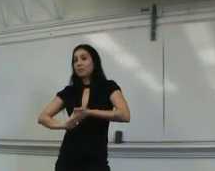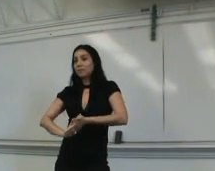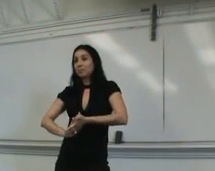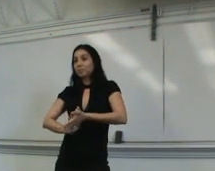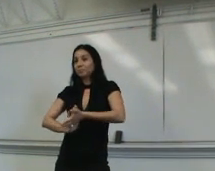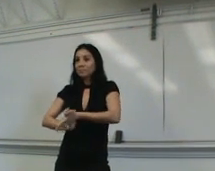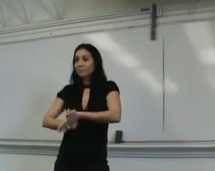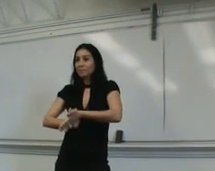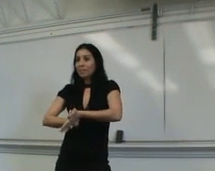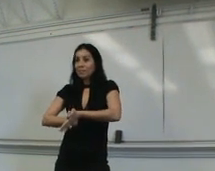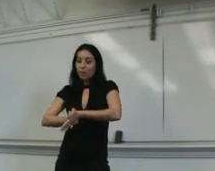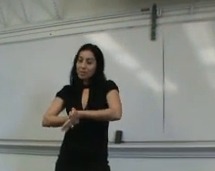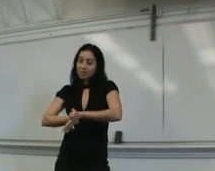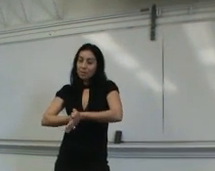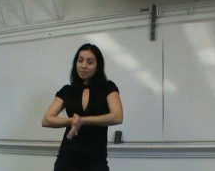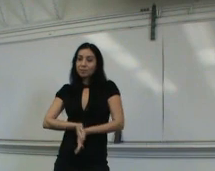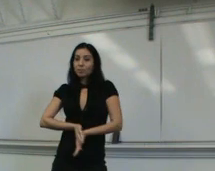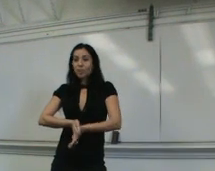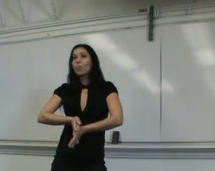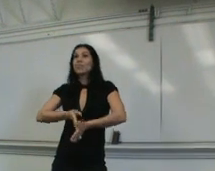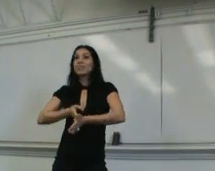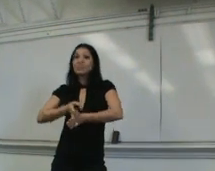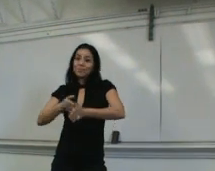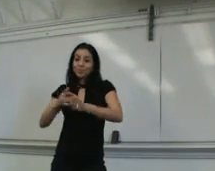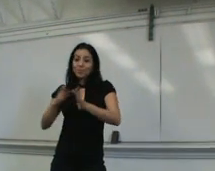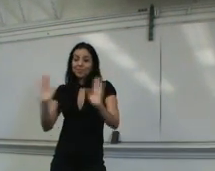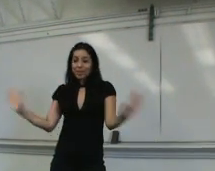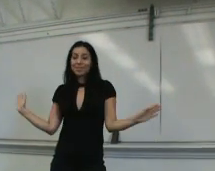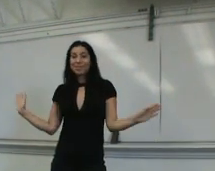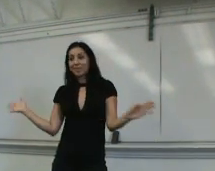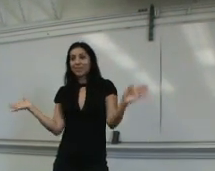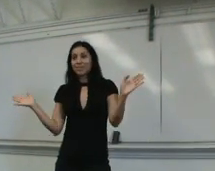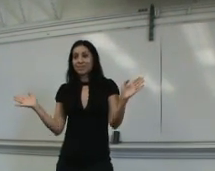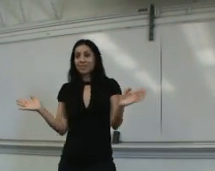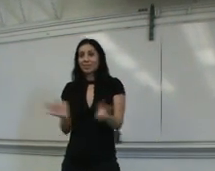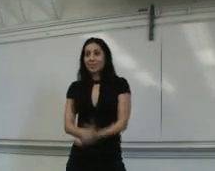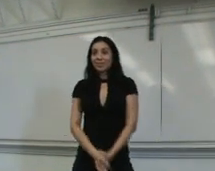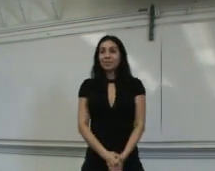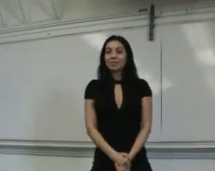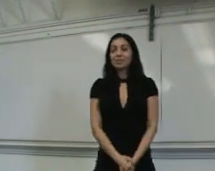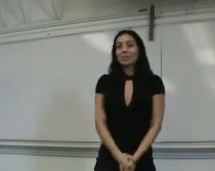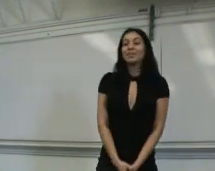thank you. And that was my, well, my best day this week.